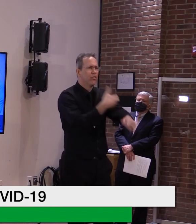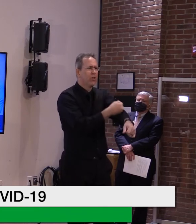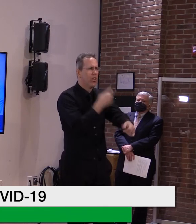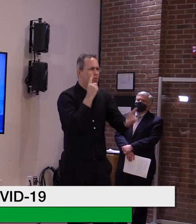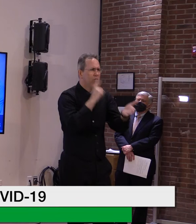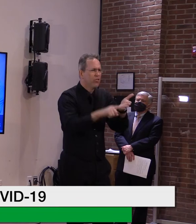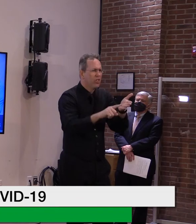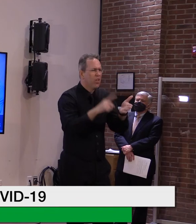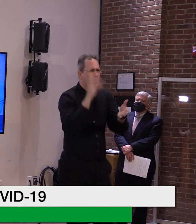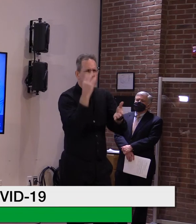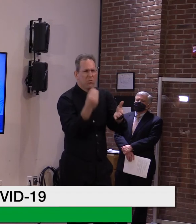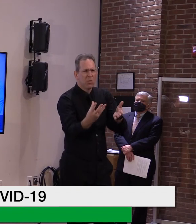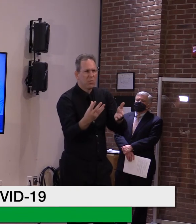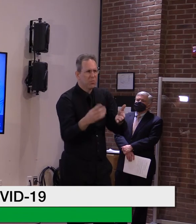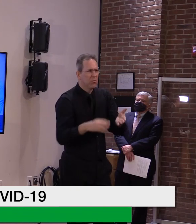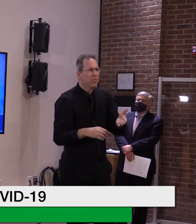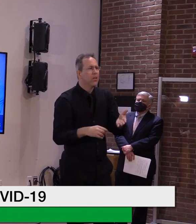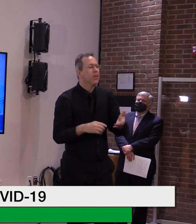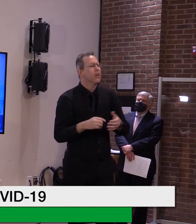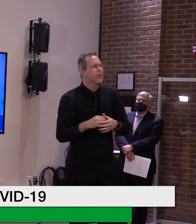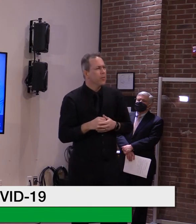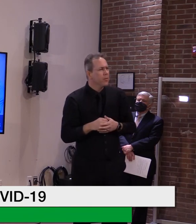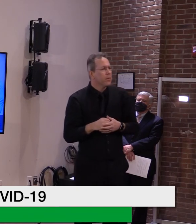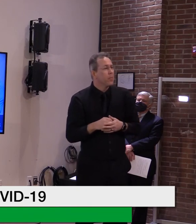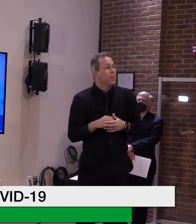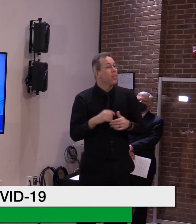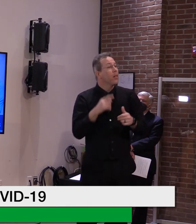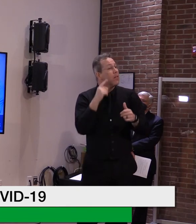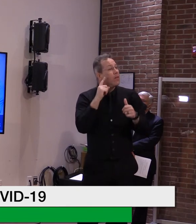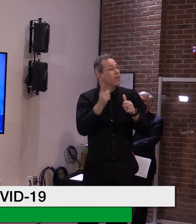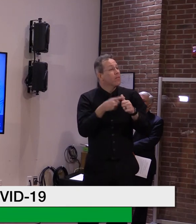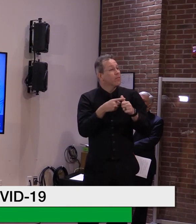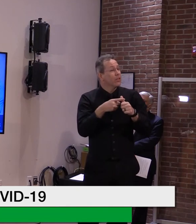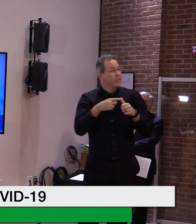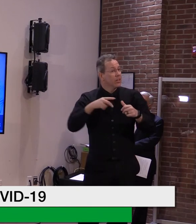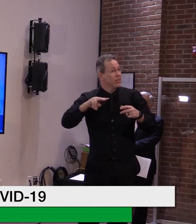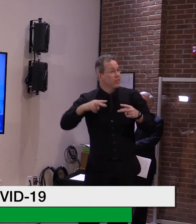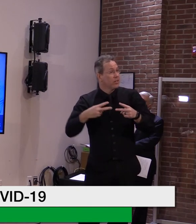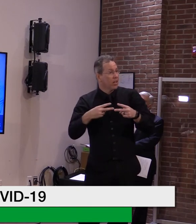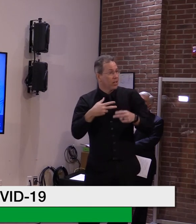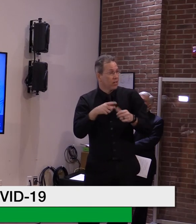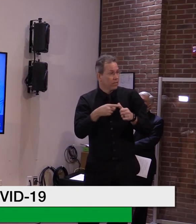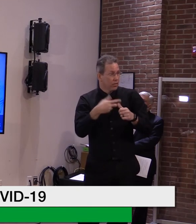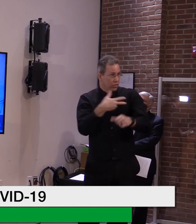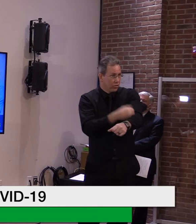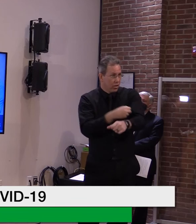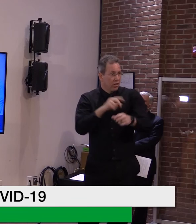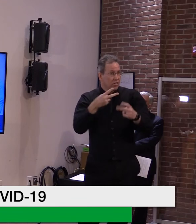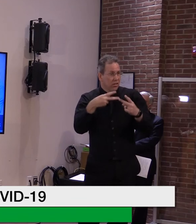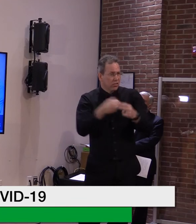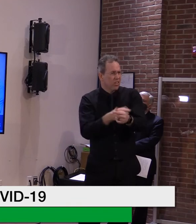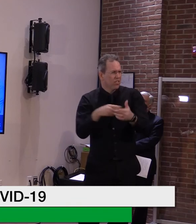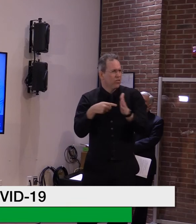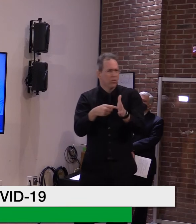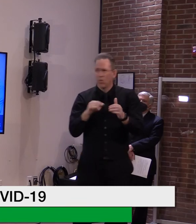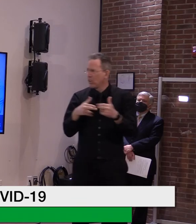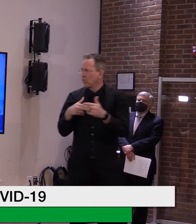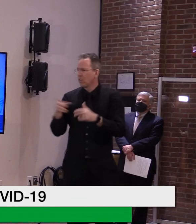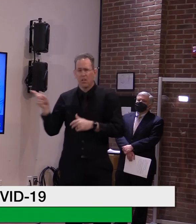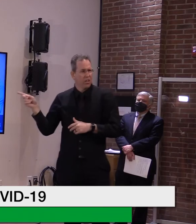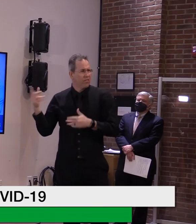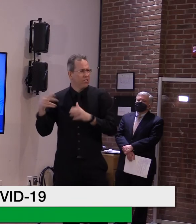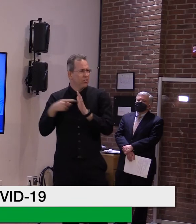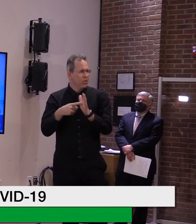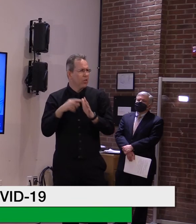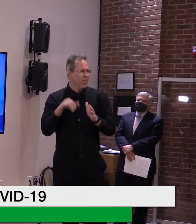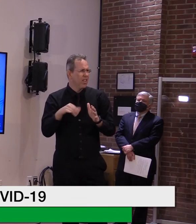So they include first doses with the second doses to get a ranking. And on that ranking, we're 13th. I think